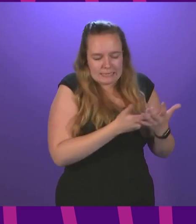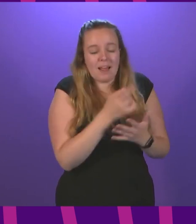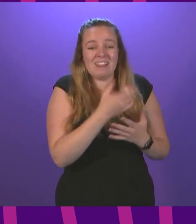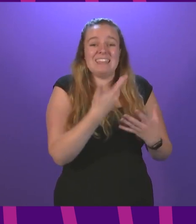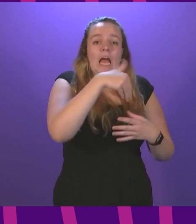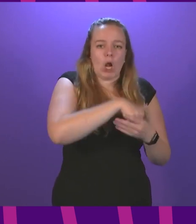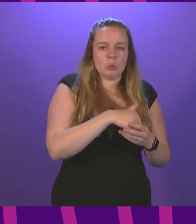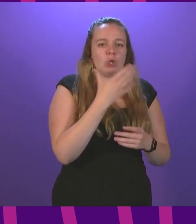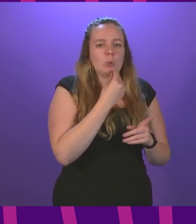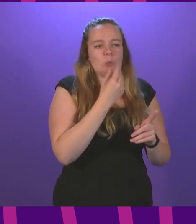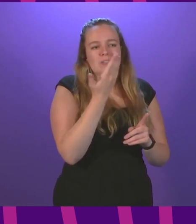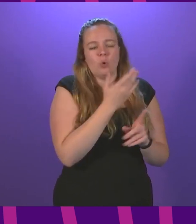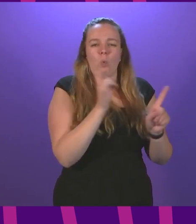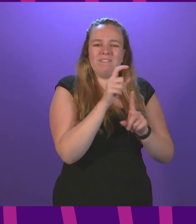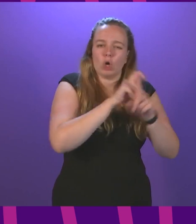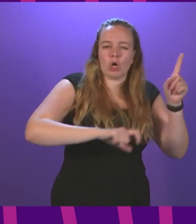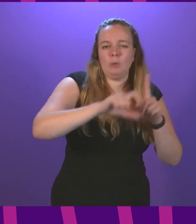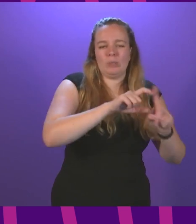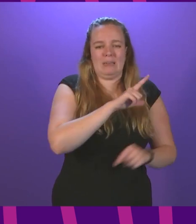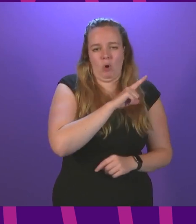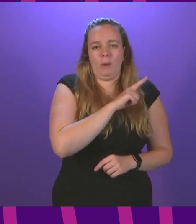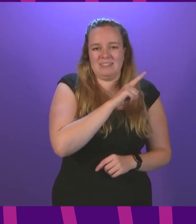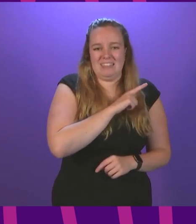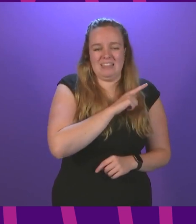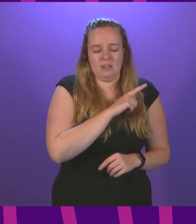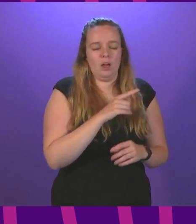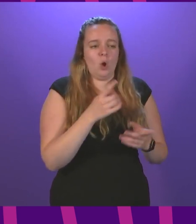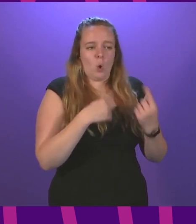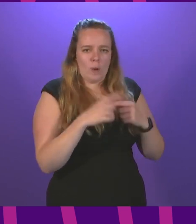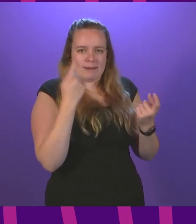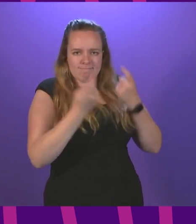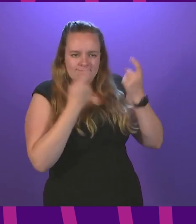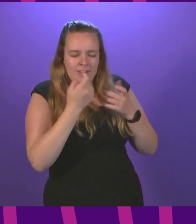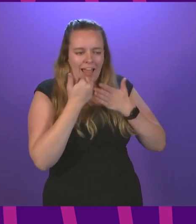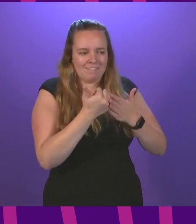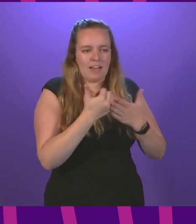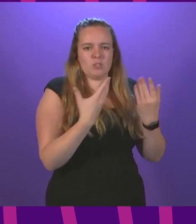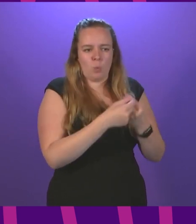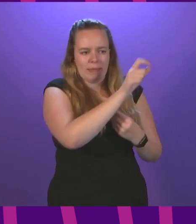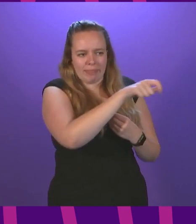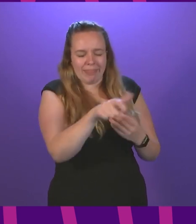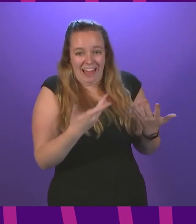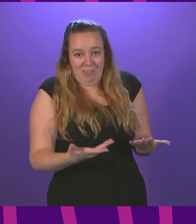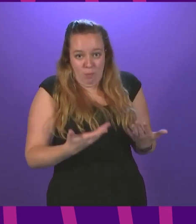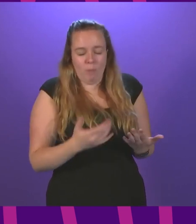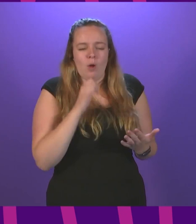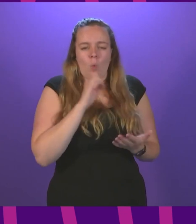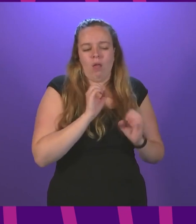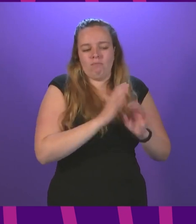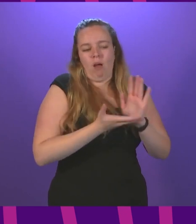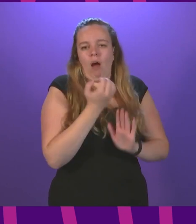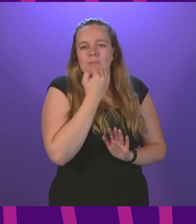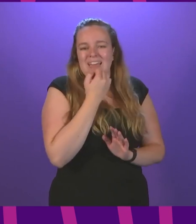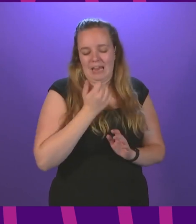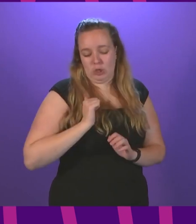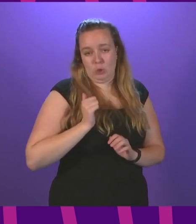included the use of schools for community purposes we are considering that advice alongside stakeholders at present and we'll provide an update as soon